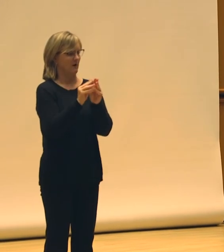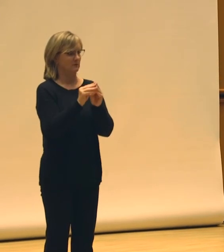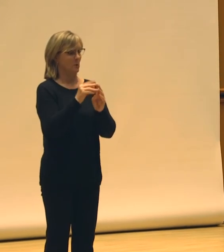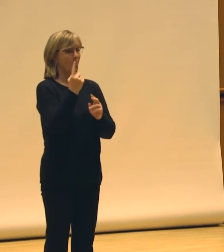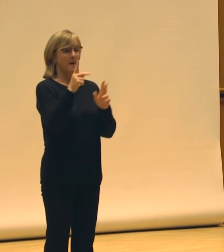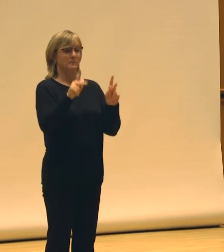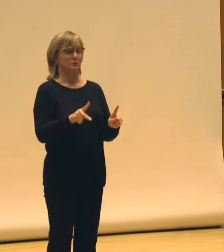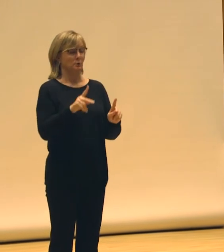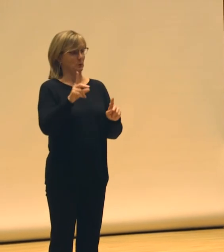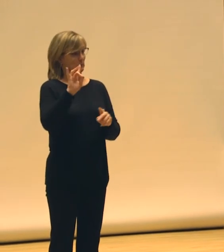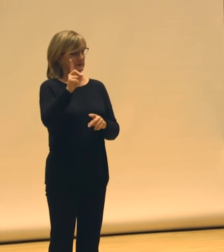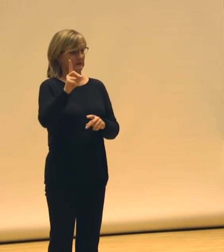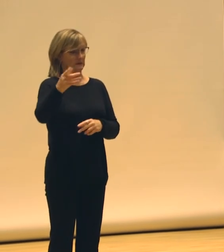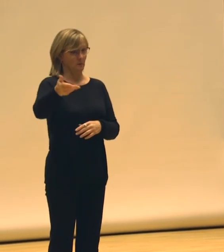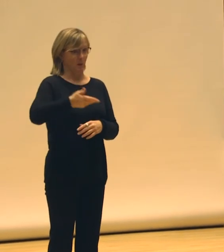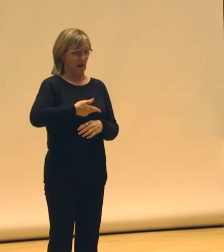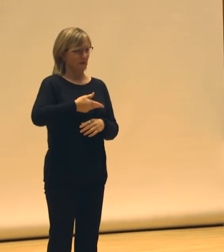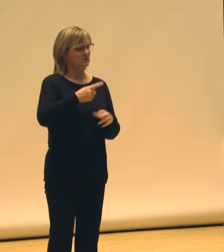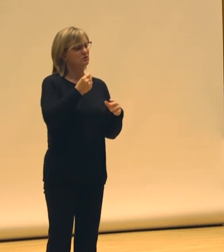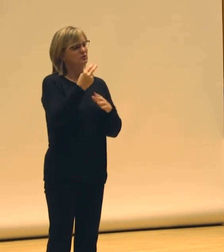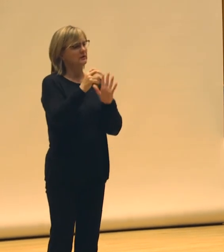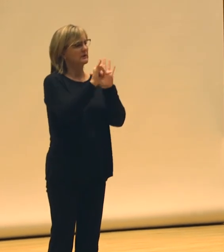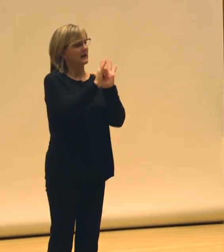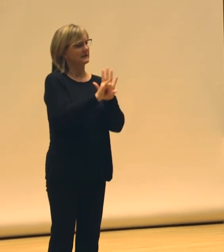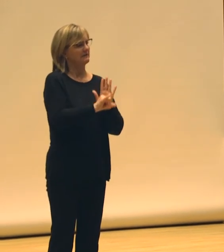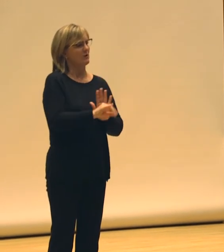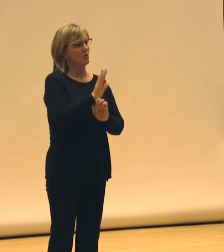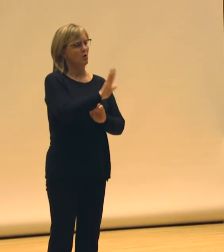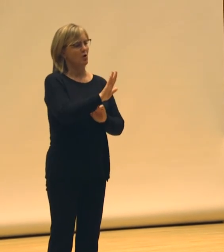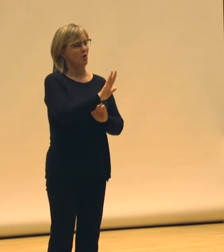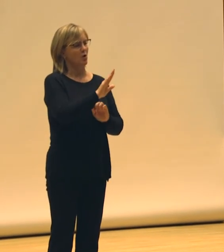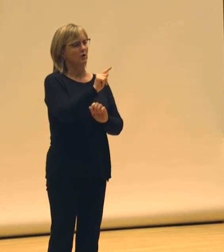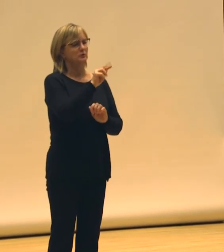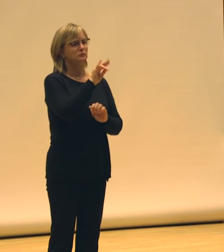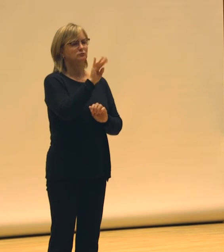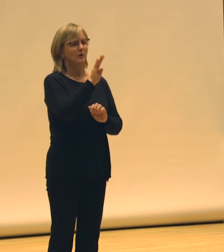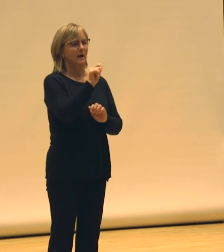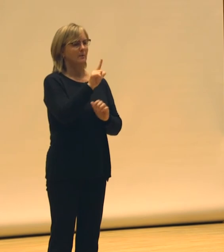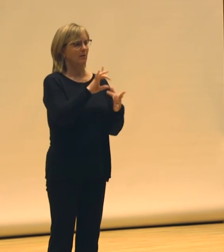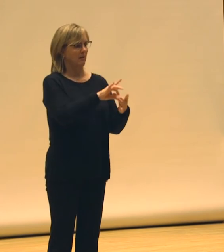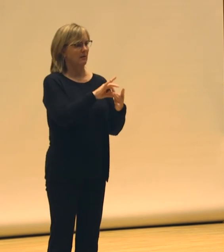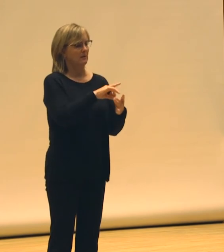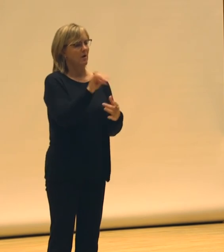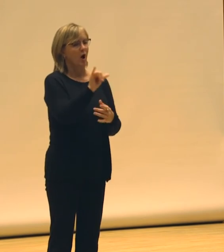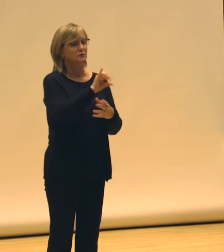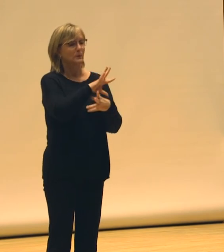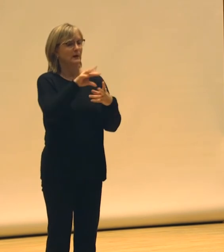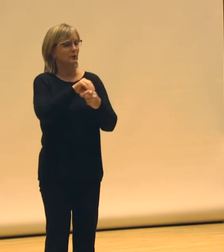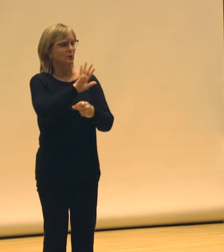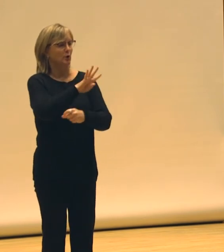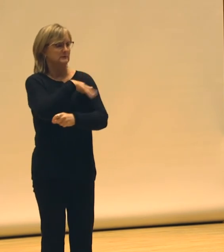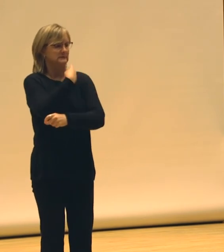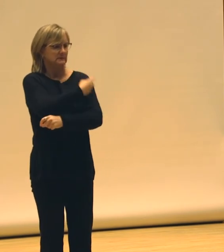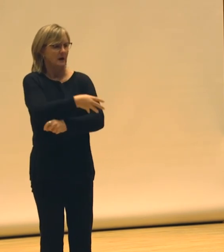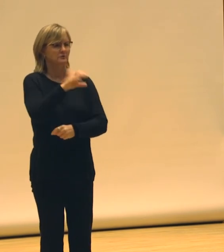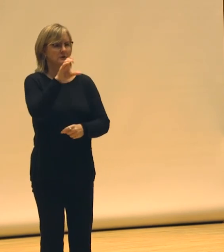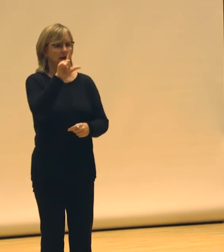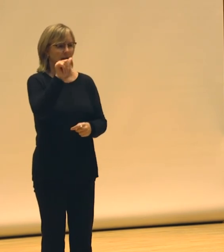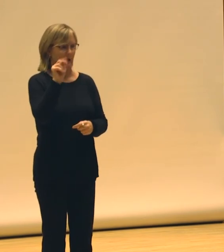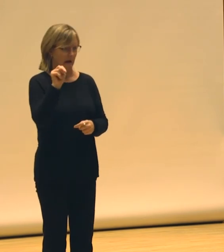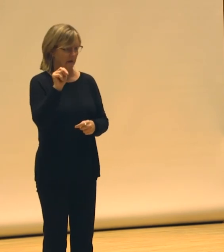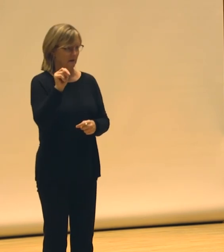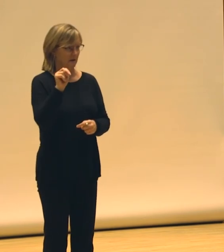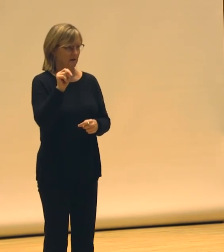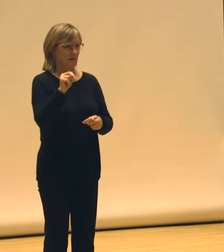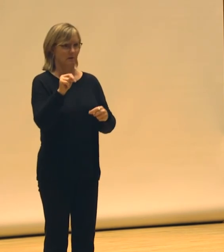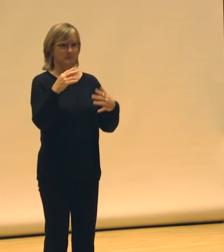the welcome as she was identifying all of her tribal affiliations, she also included her Scottish clan. And this